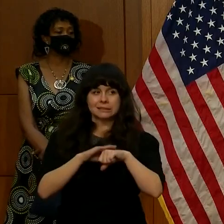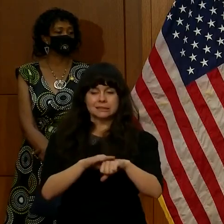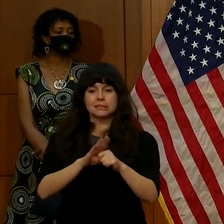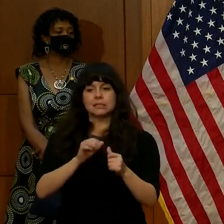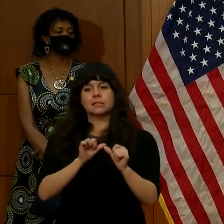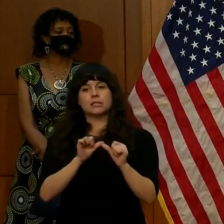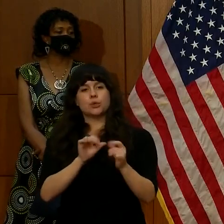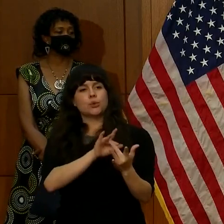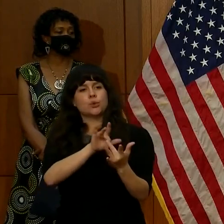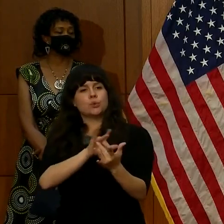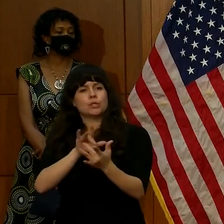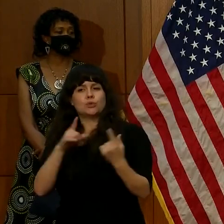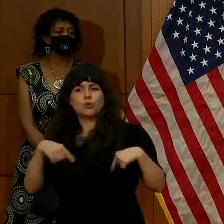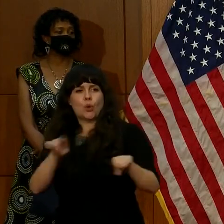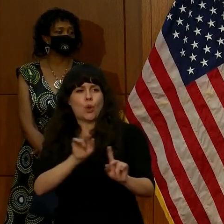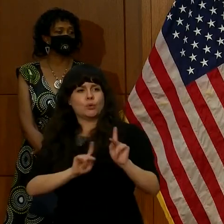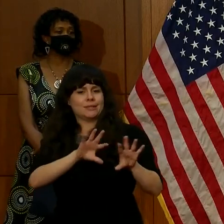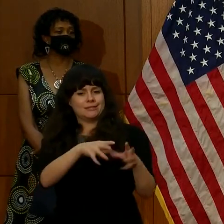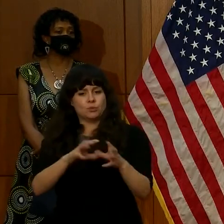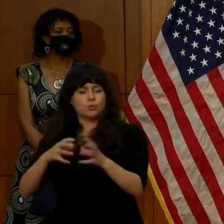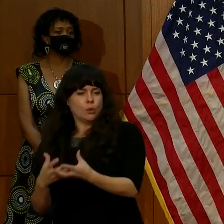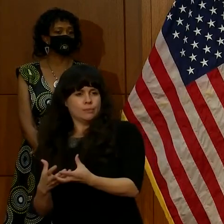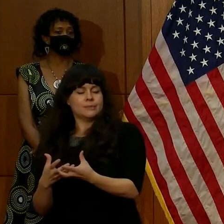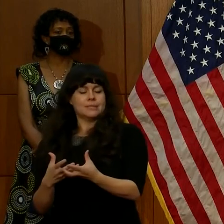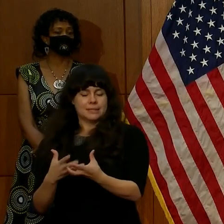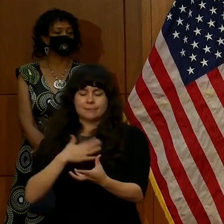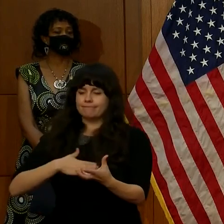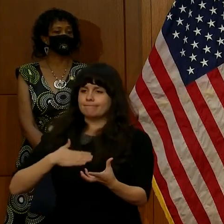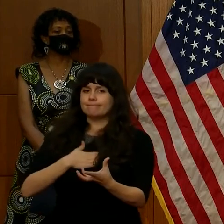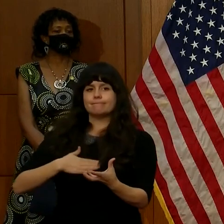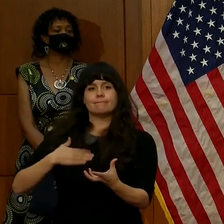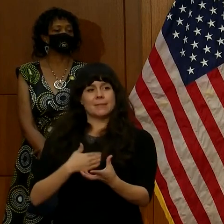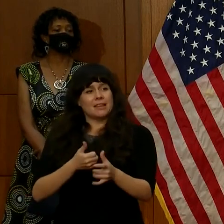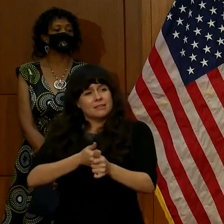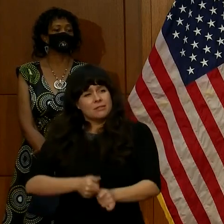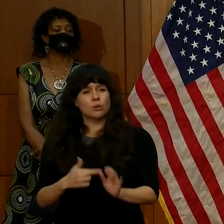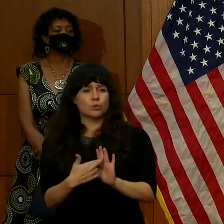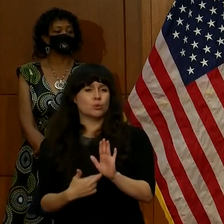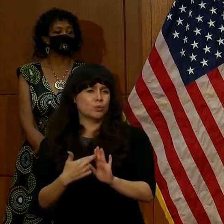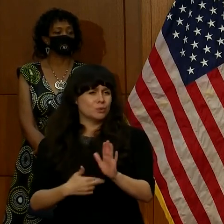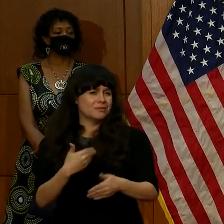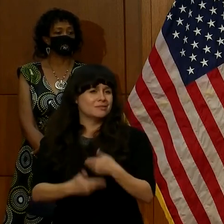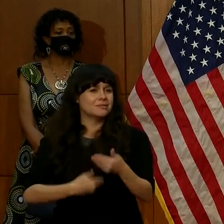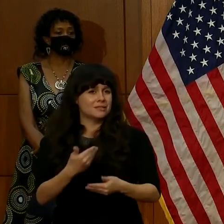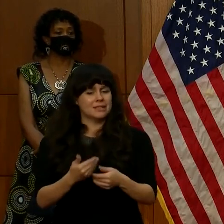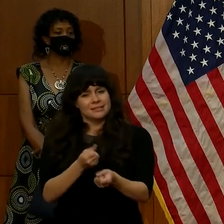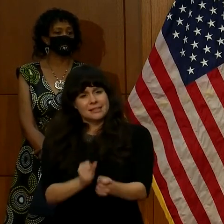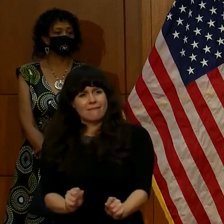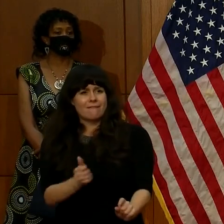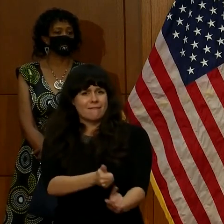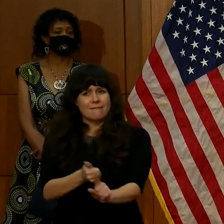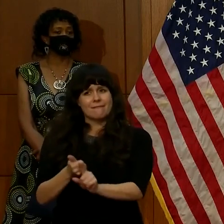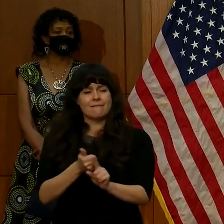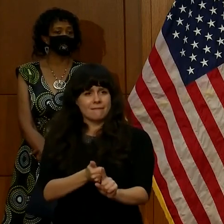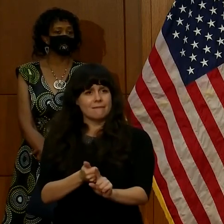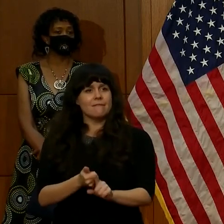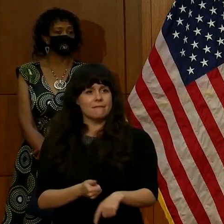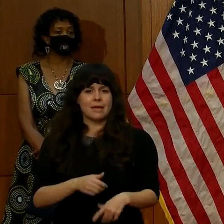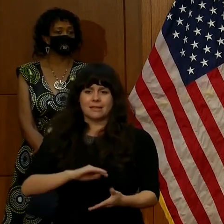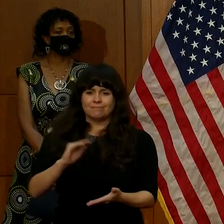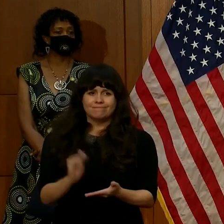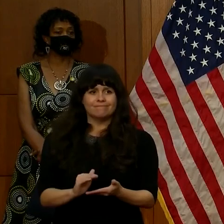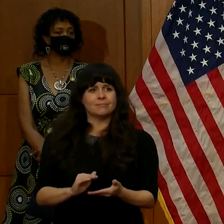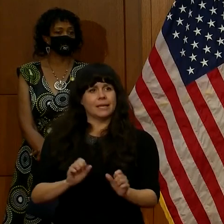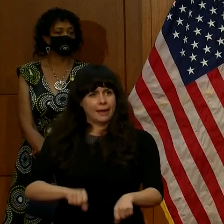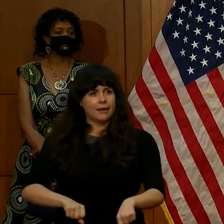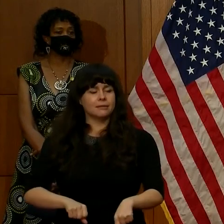out to those individuals and please, you know, abide by these guidelines and keep those numbers down.